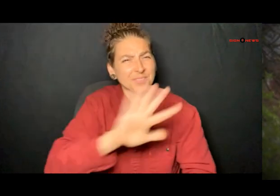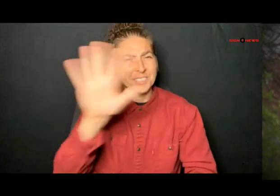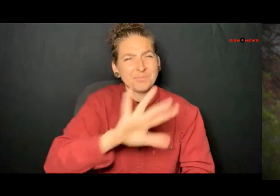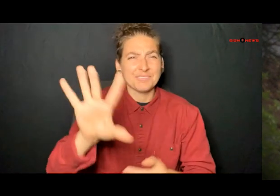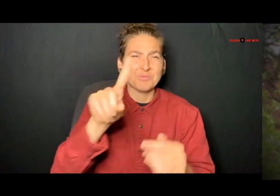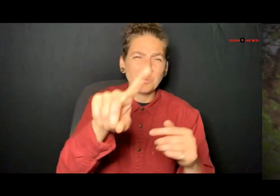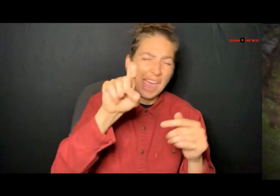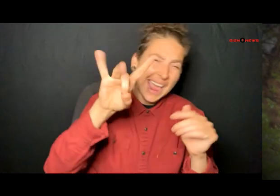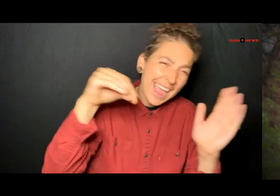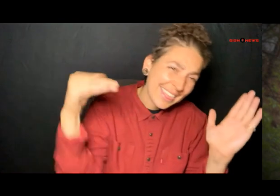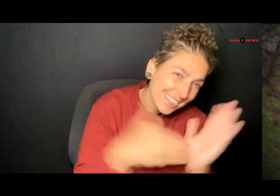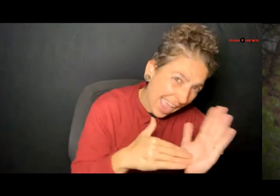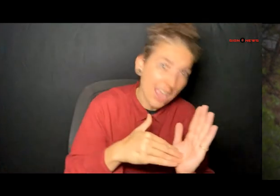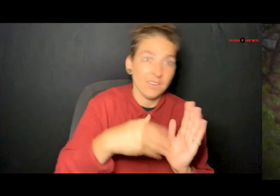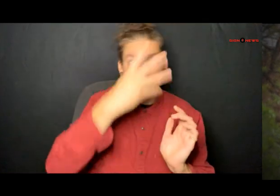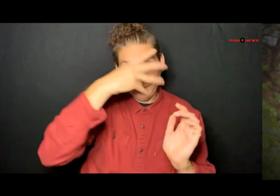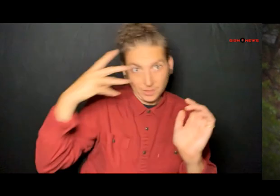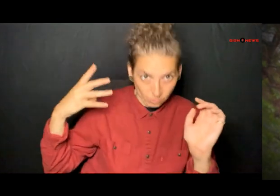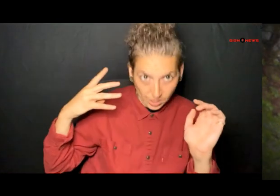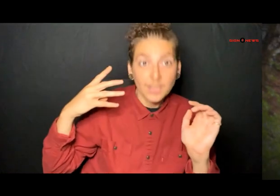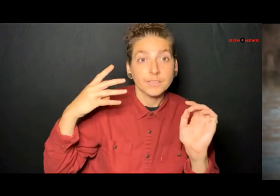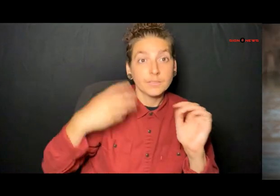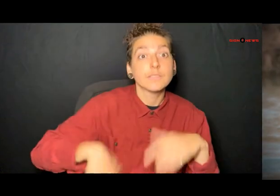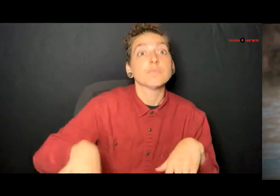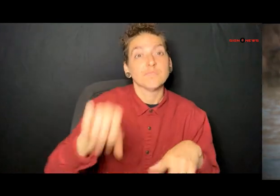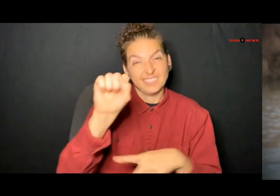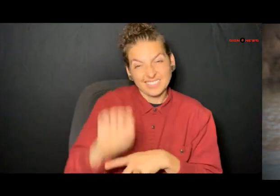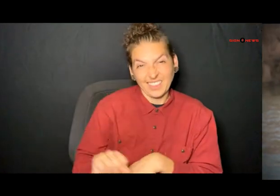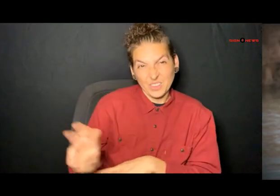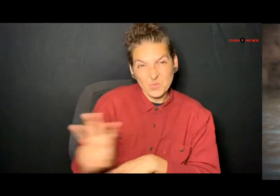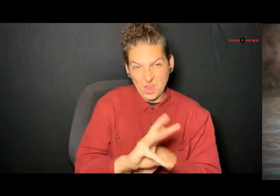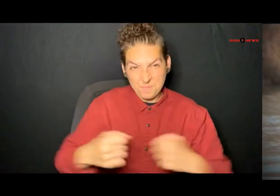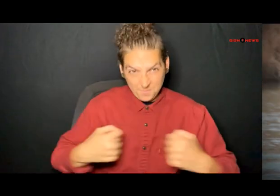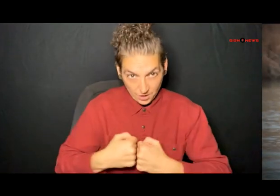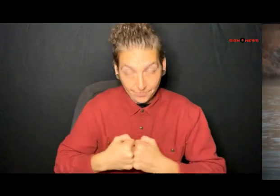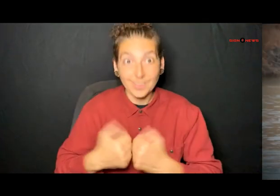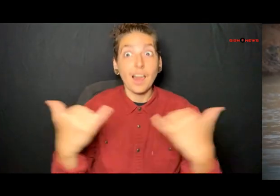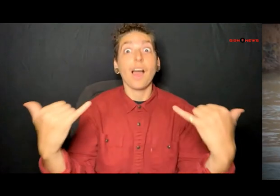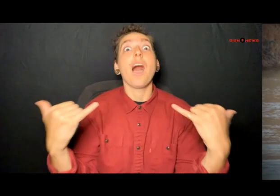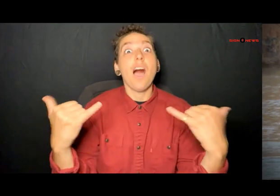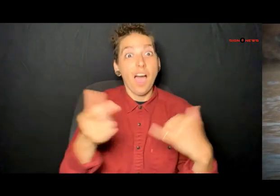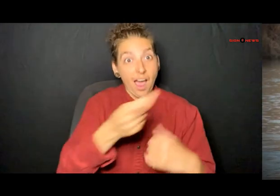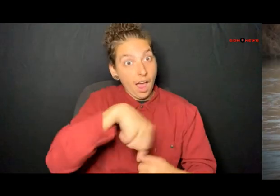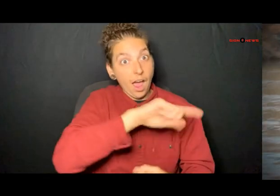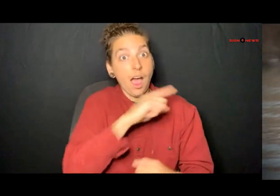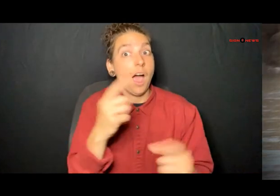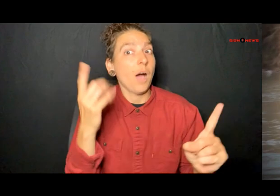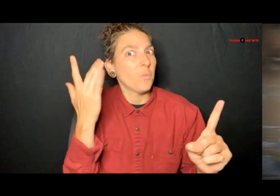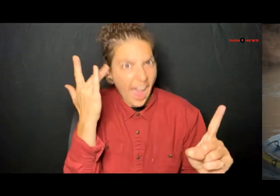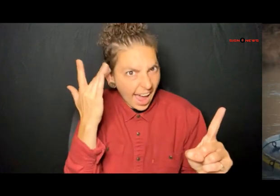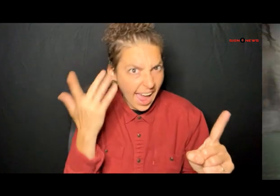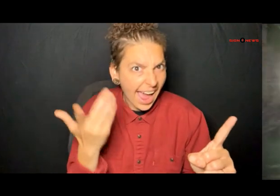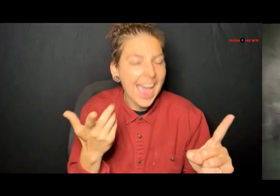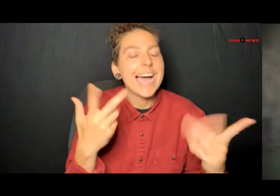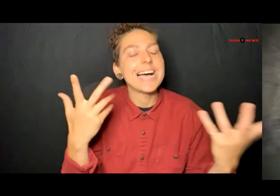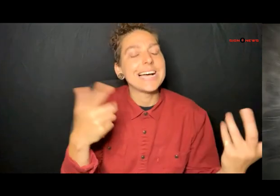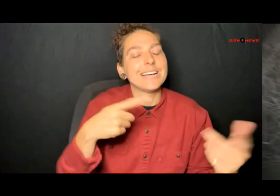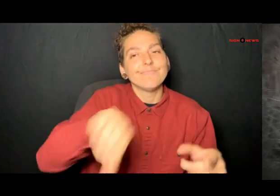migrants on the southwest border the current surge in part driven by the misconception among migrants that the Biden